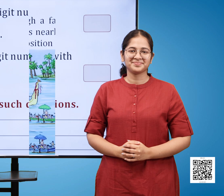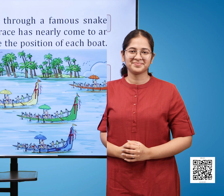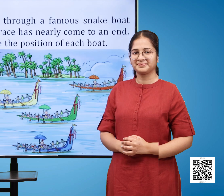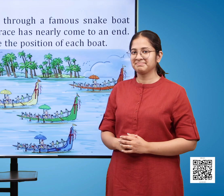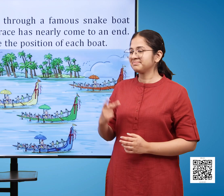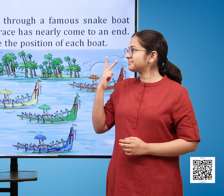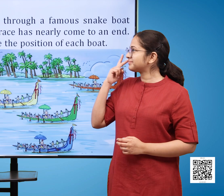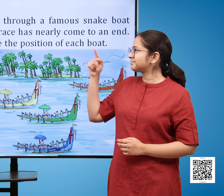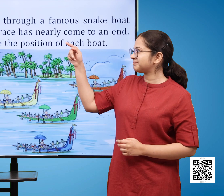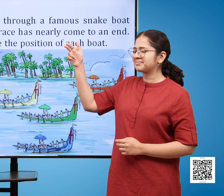Varlam Kali